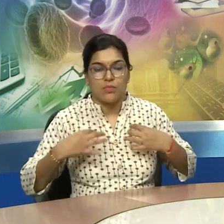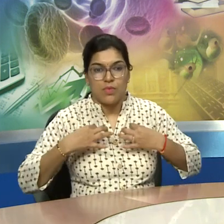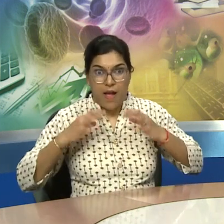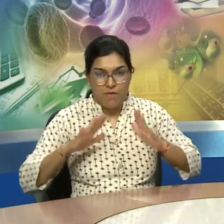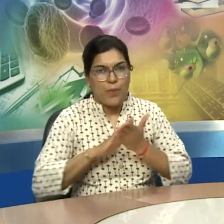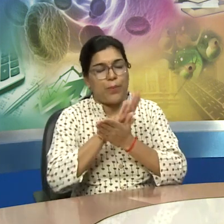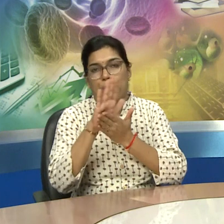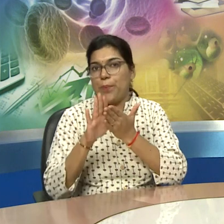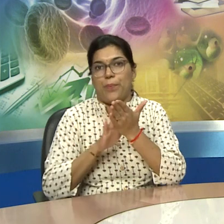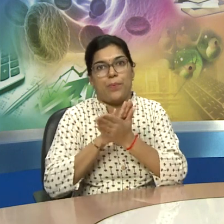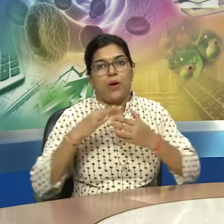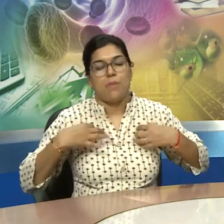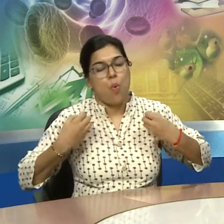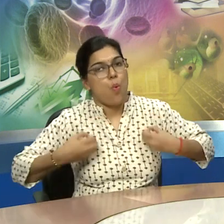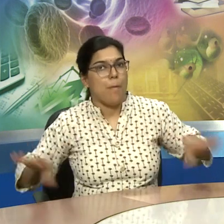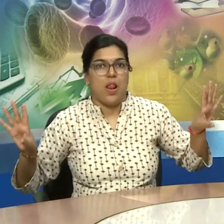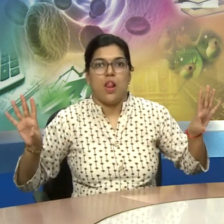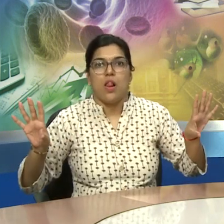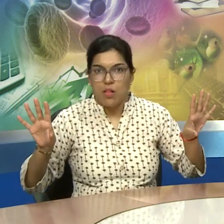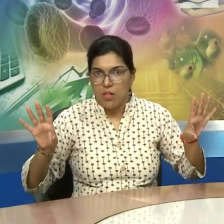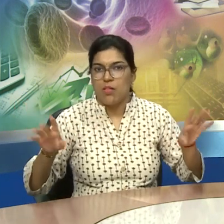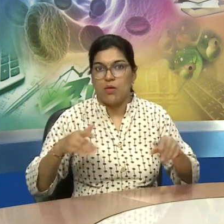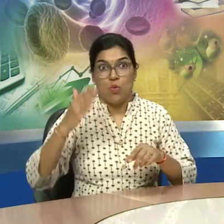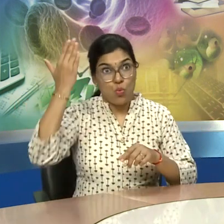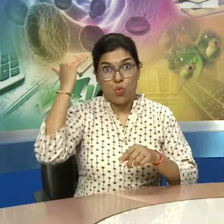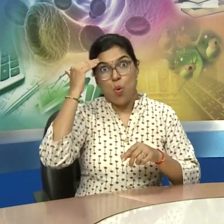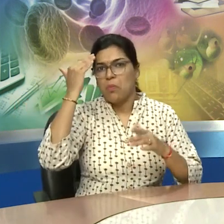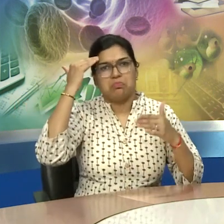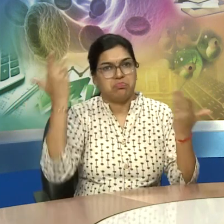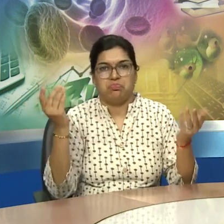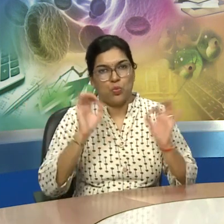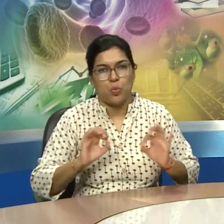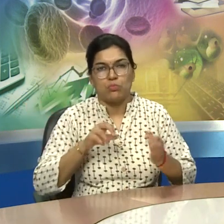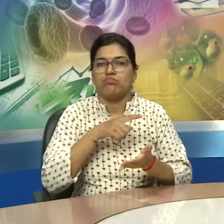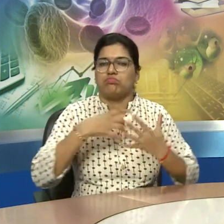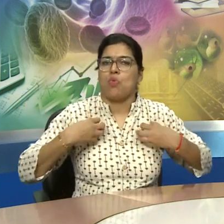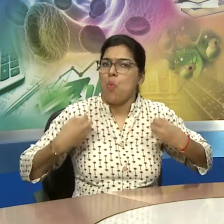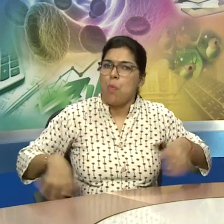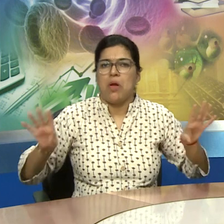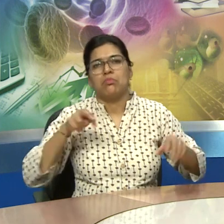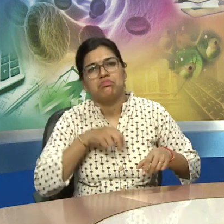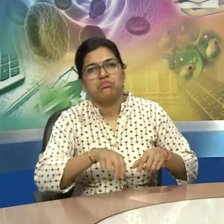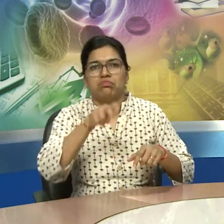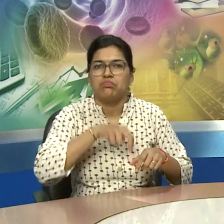australopithecus you know that is the scientific name which is used for that particular